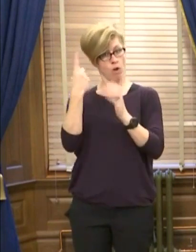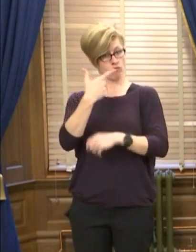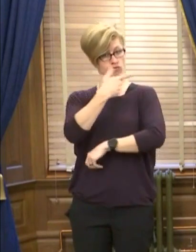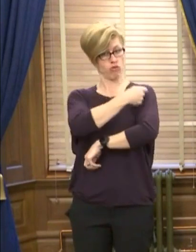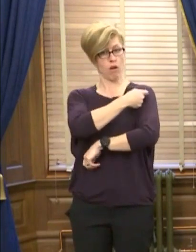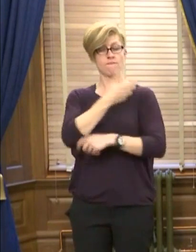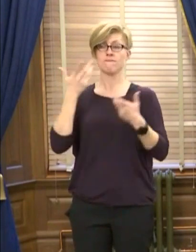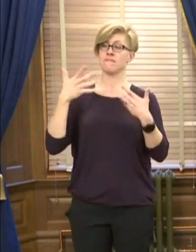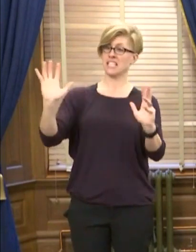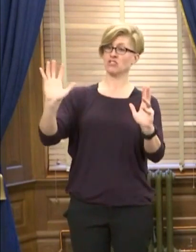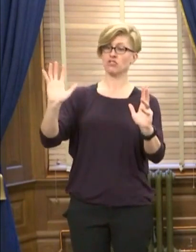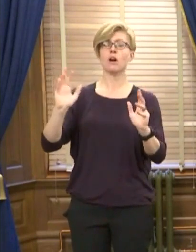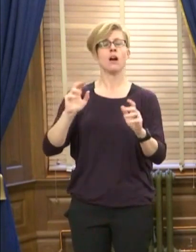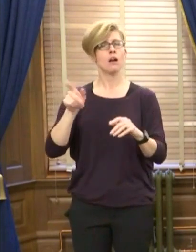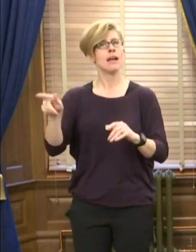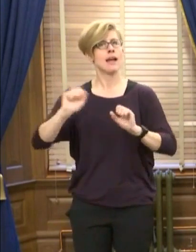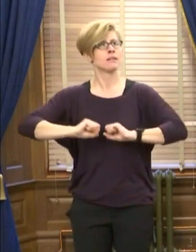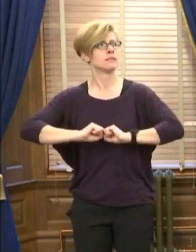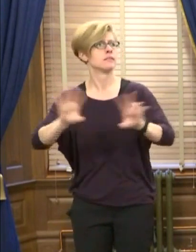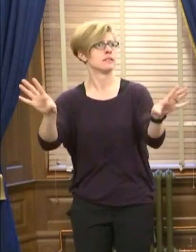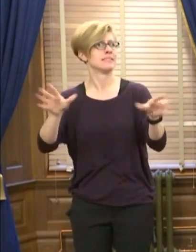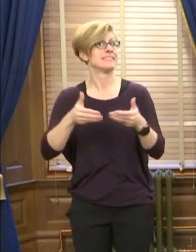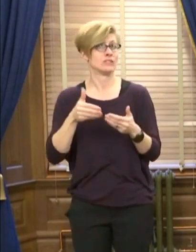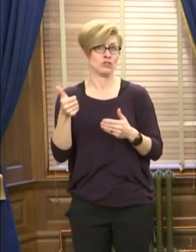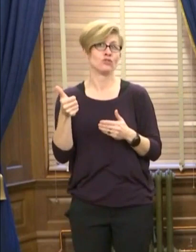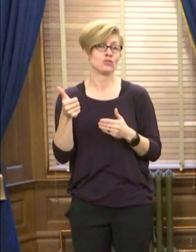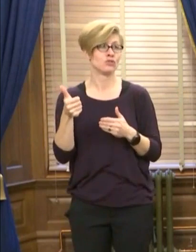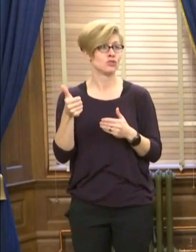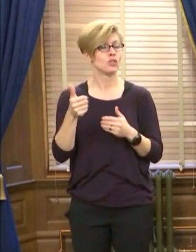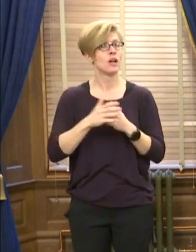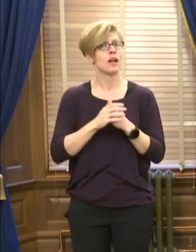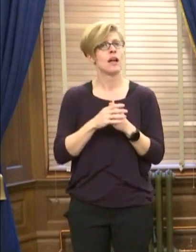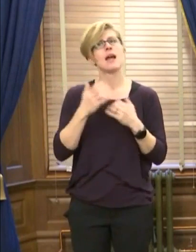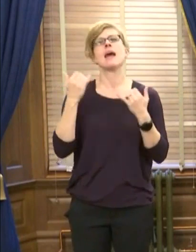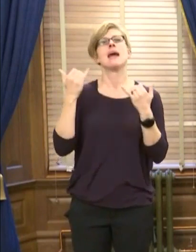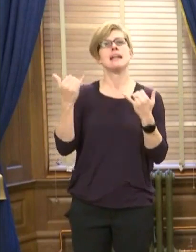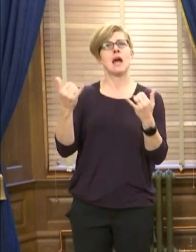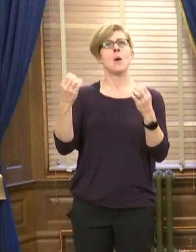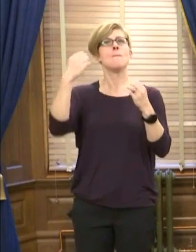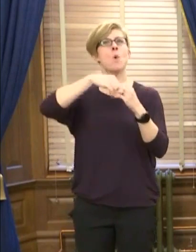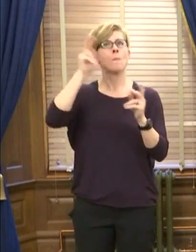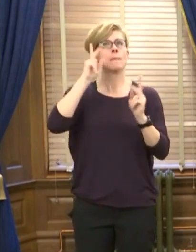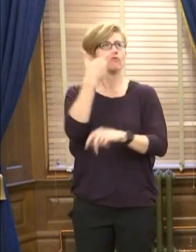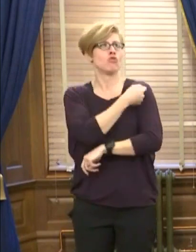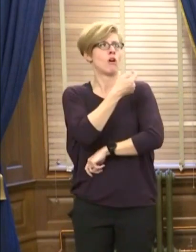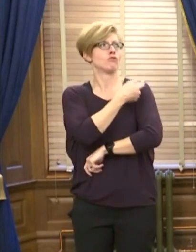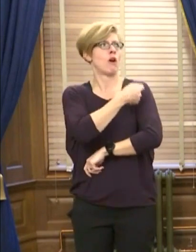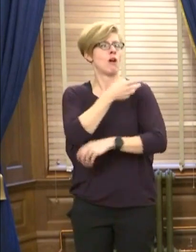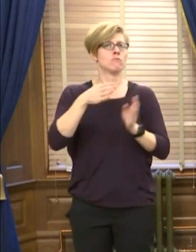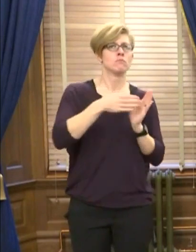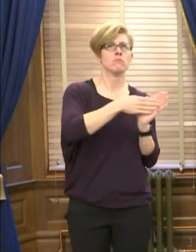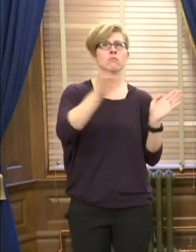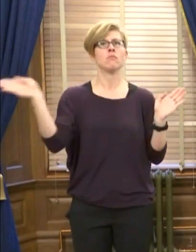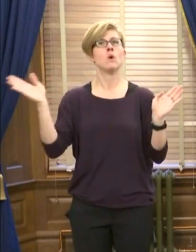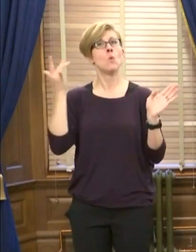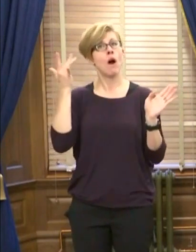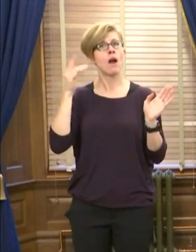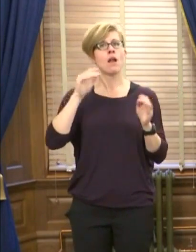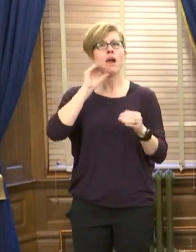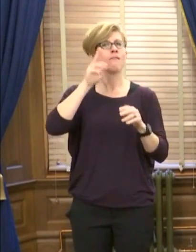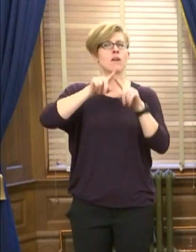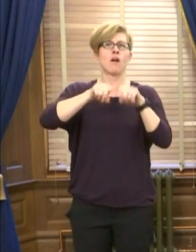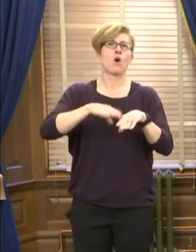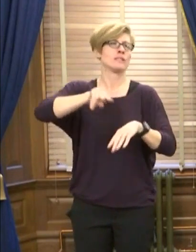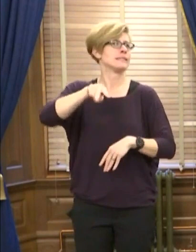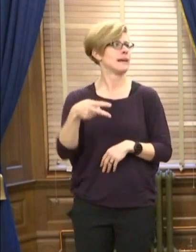deployed more efficiently and open up opportunities to vaccinate a wider swath of the public. The